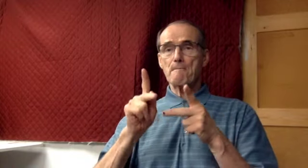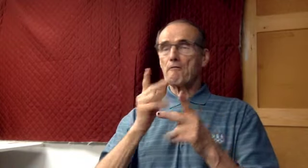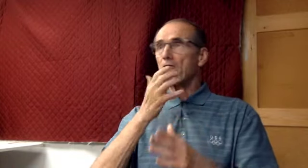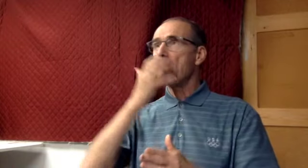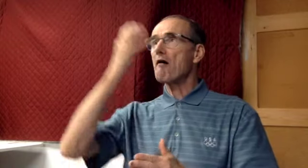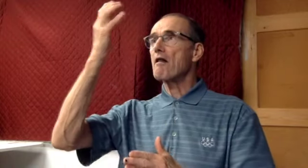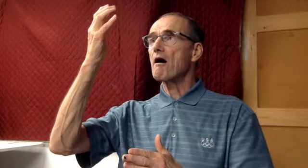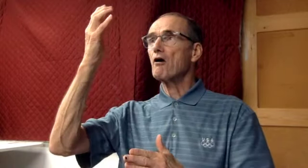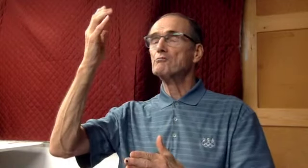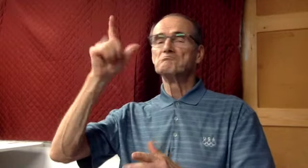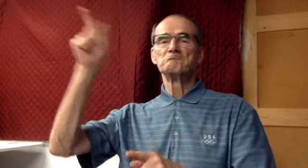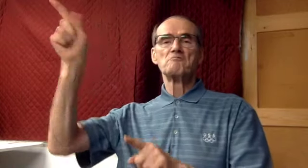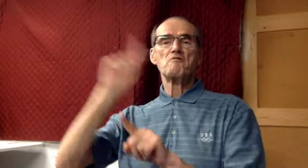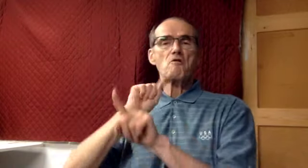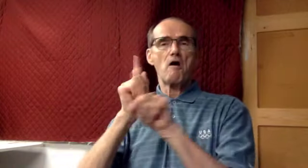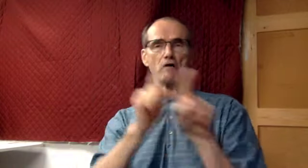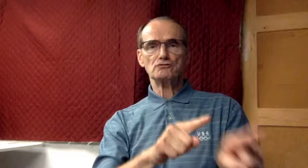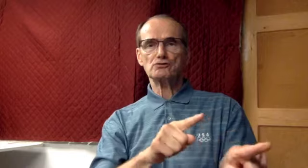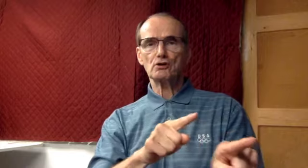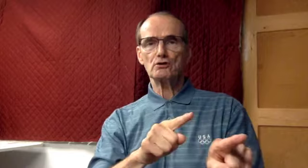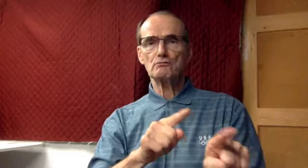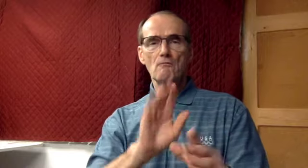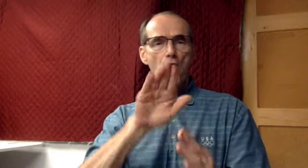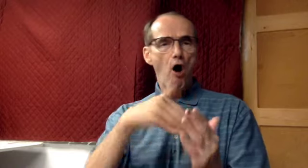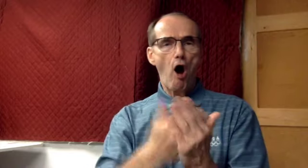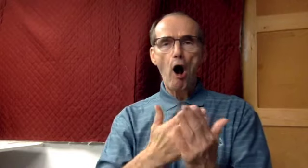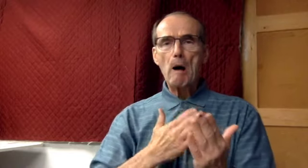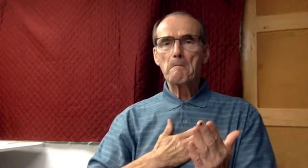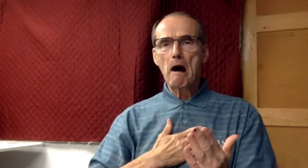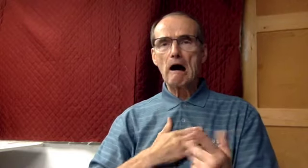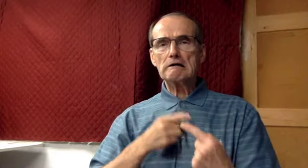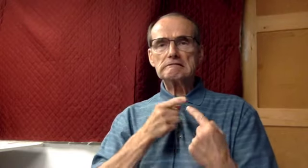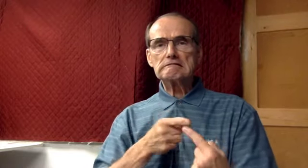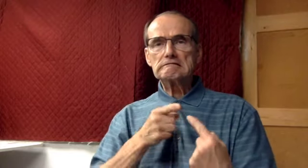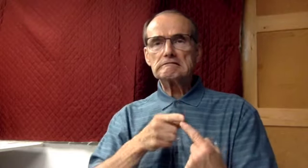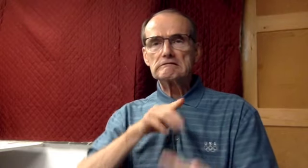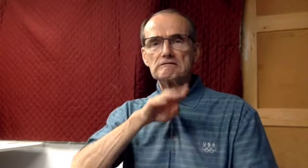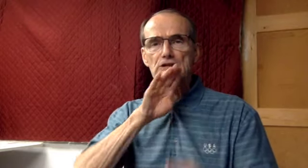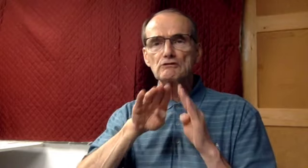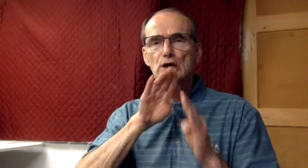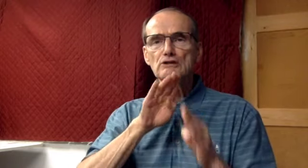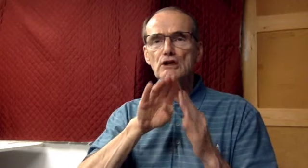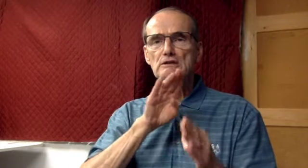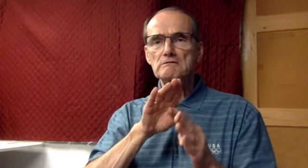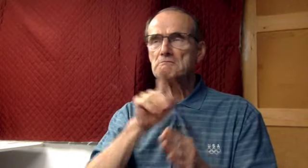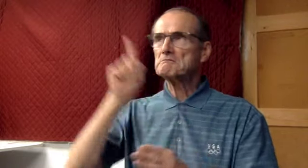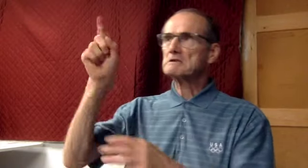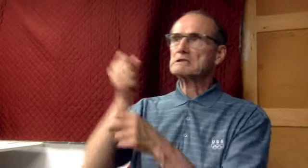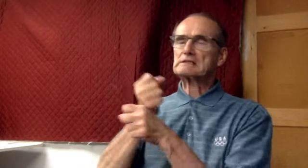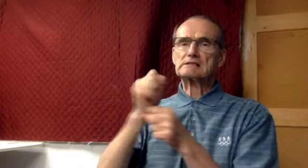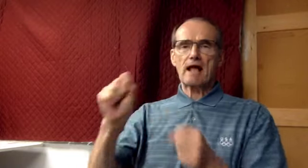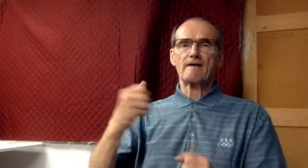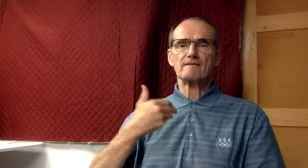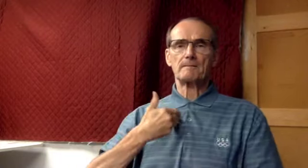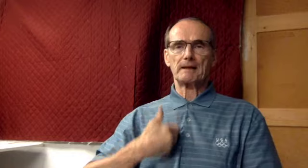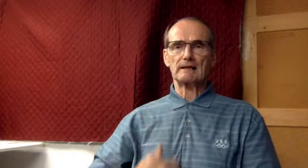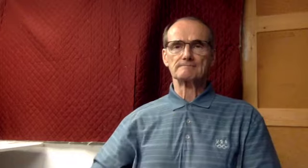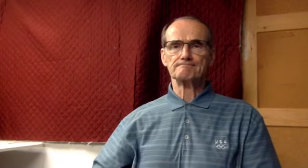When the poor one called out, the Lord heard, and from all his distress he saved him.